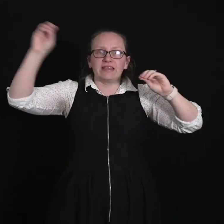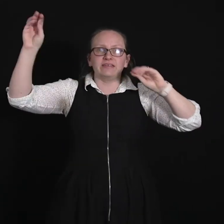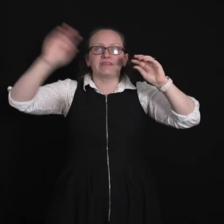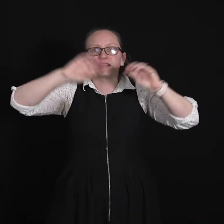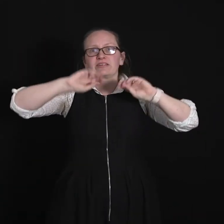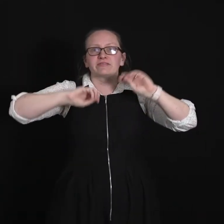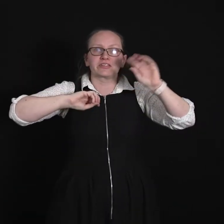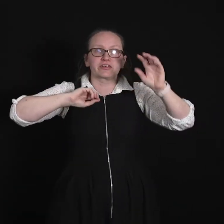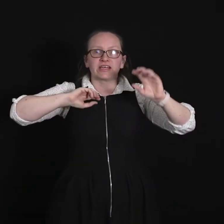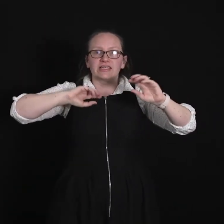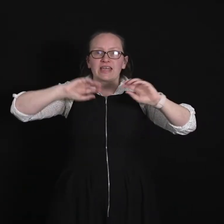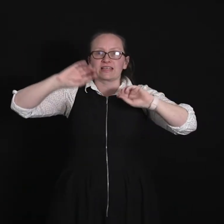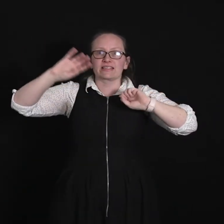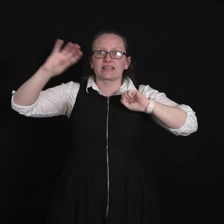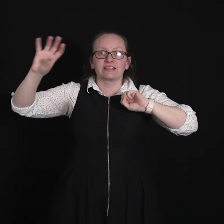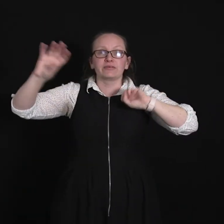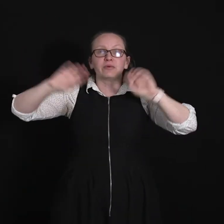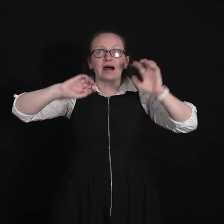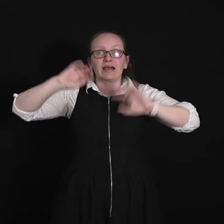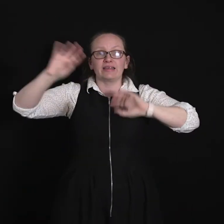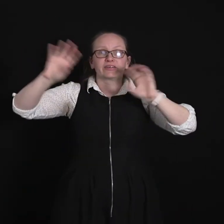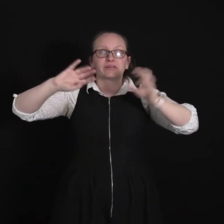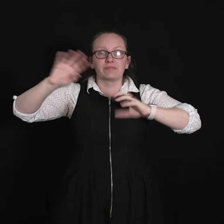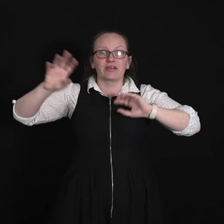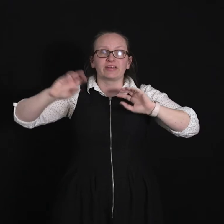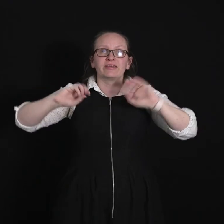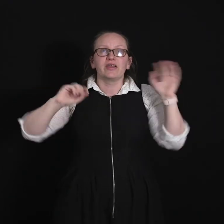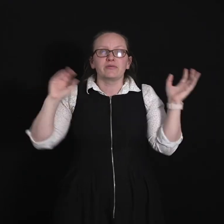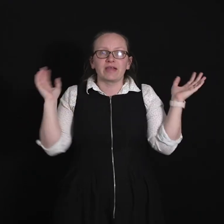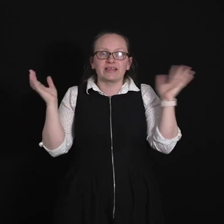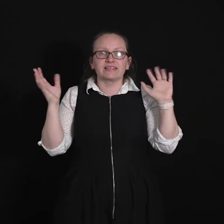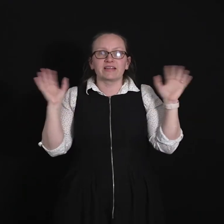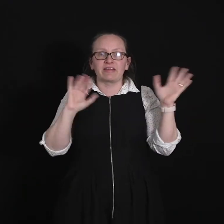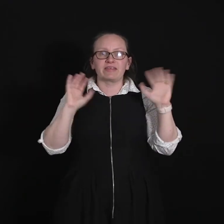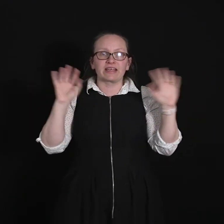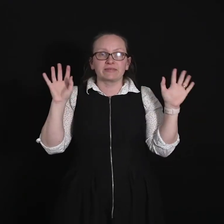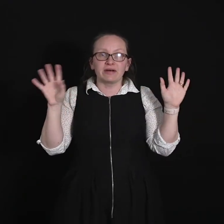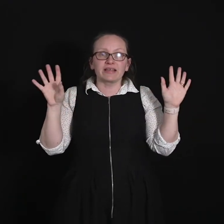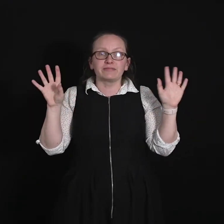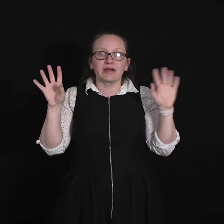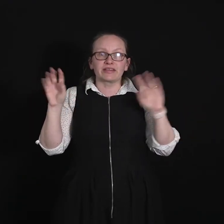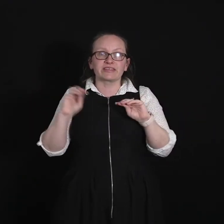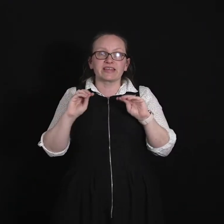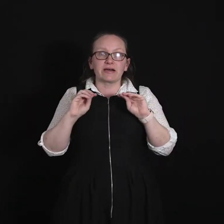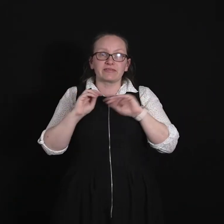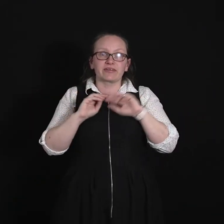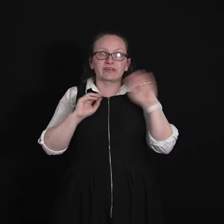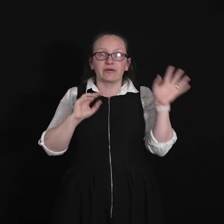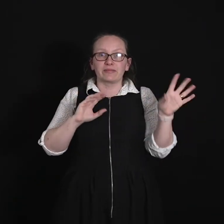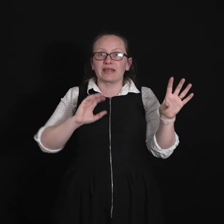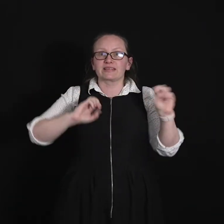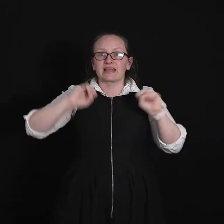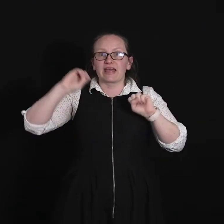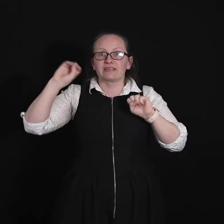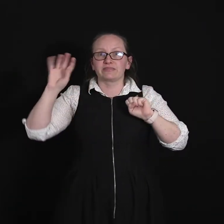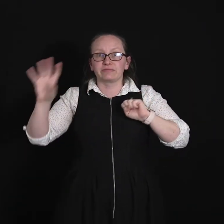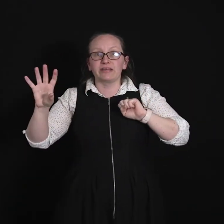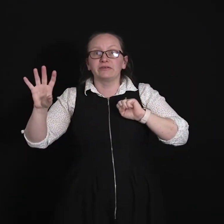vector if it's got an x and a y component where instead of having x and y components now we've got complex and real